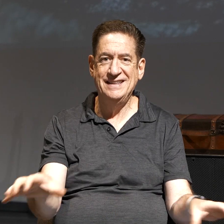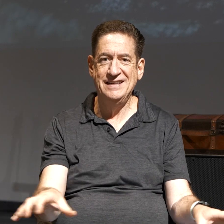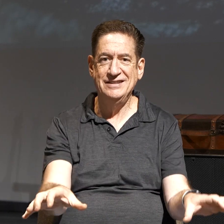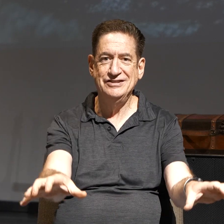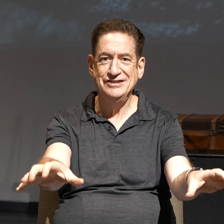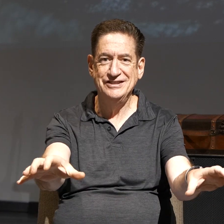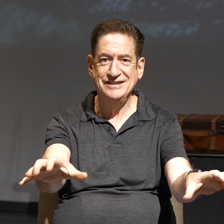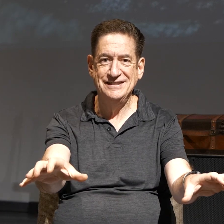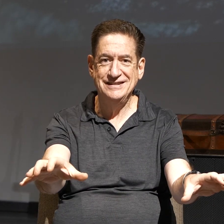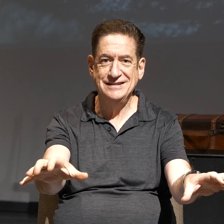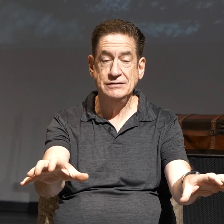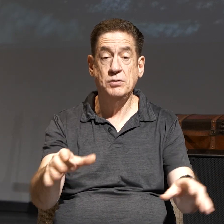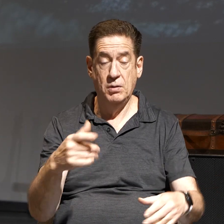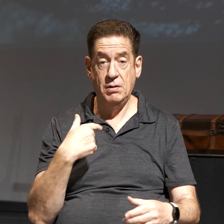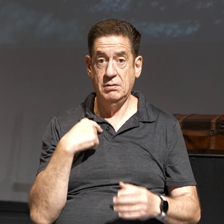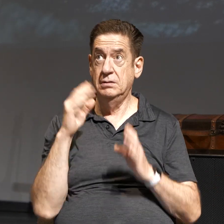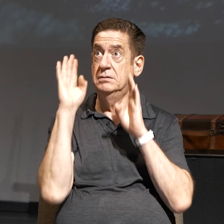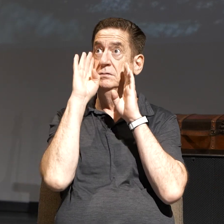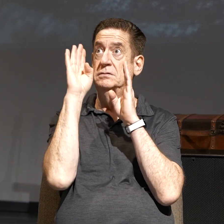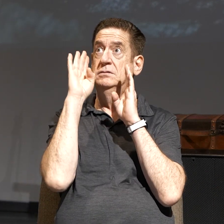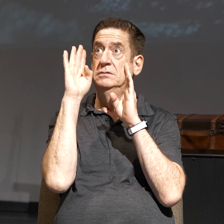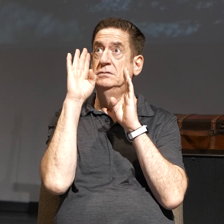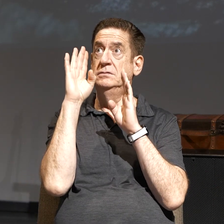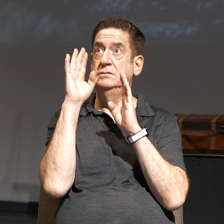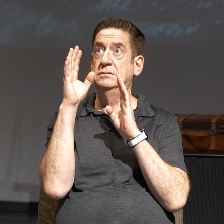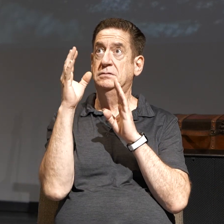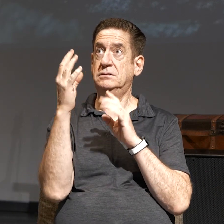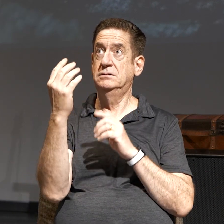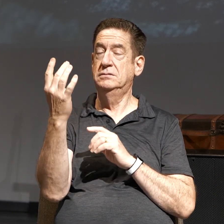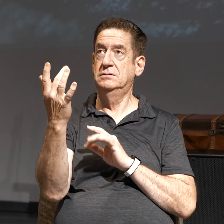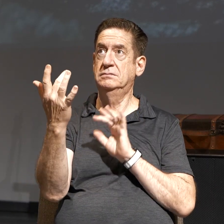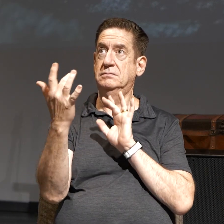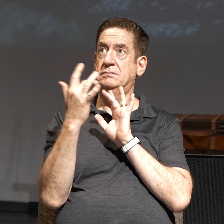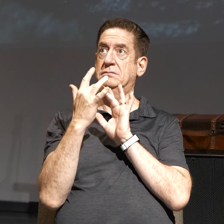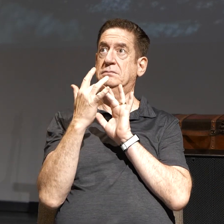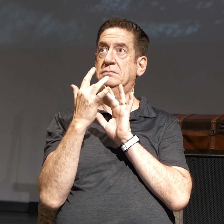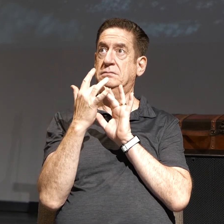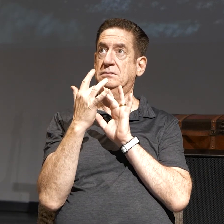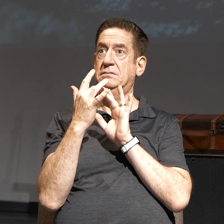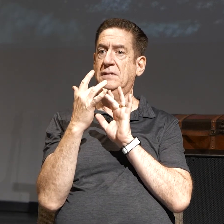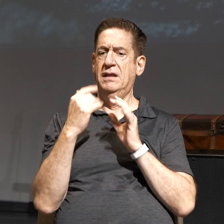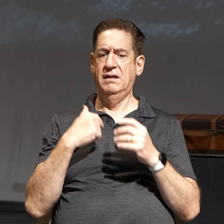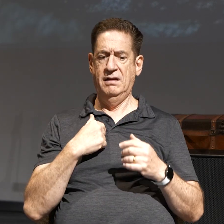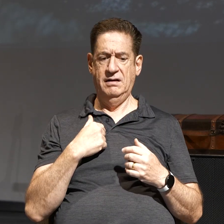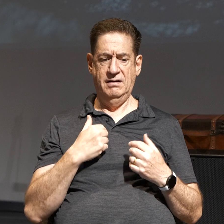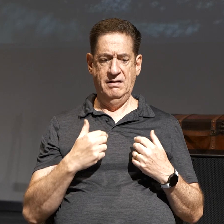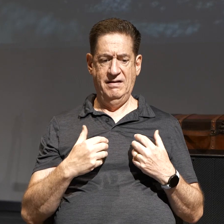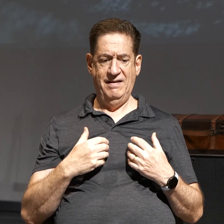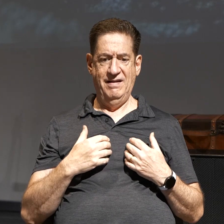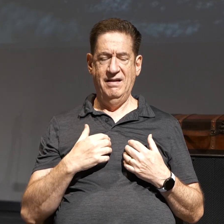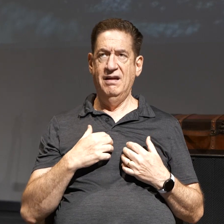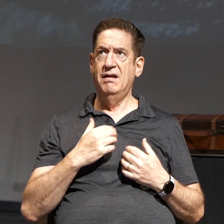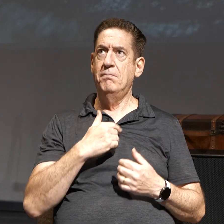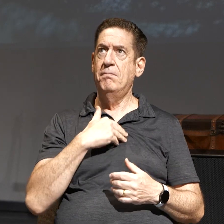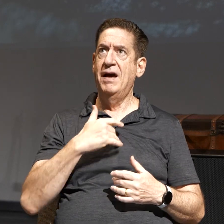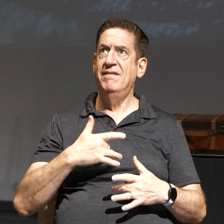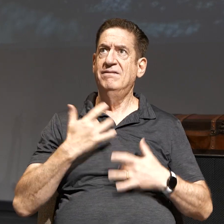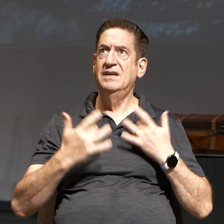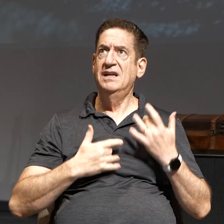So, it has your attention. It stirs your affections, and it moves you to action.